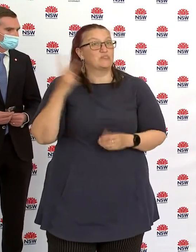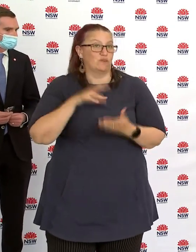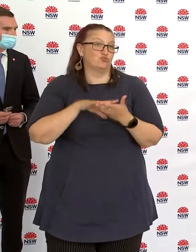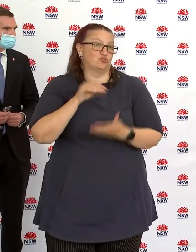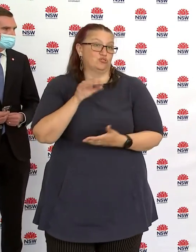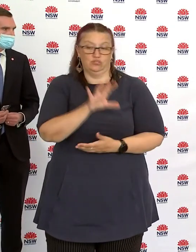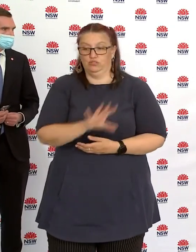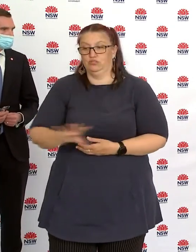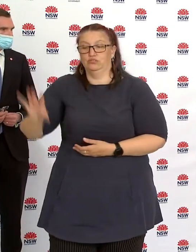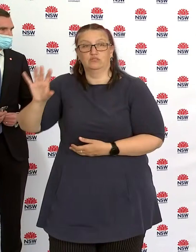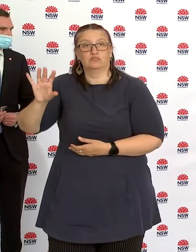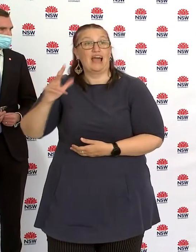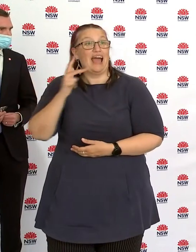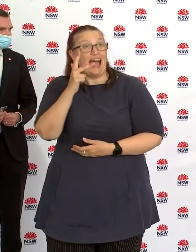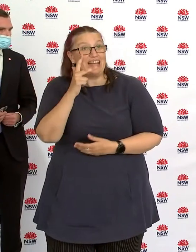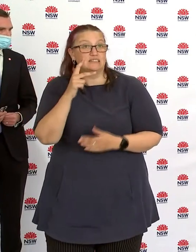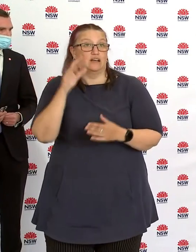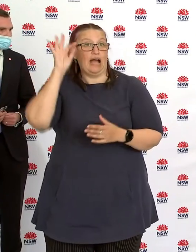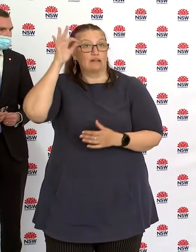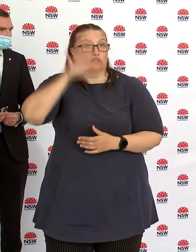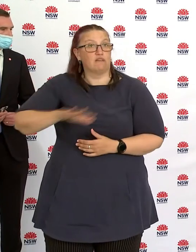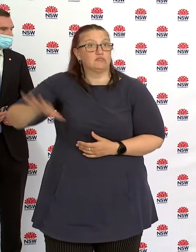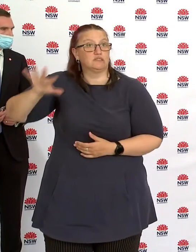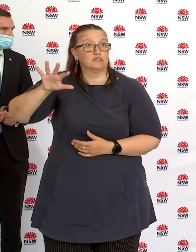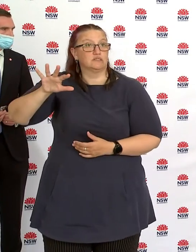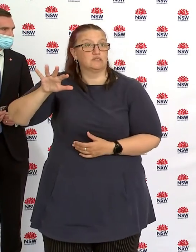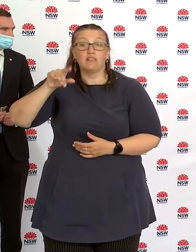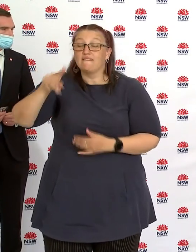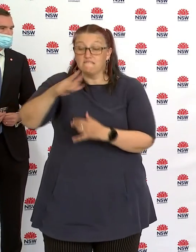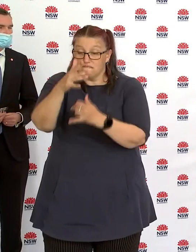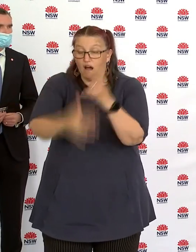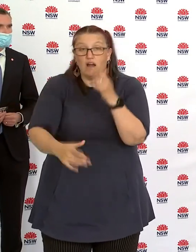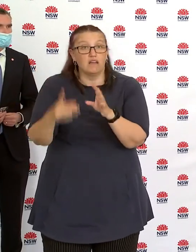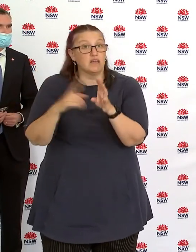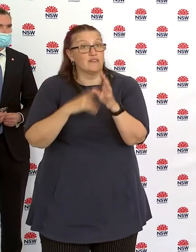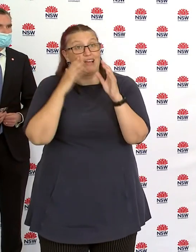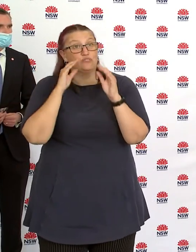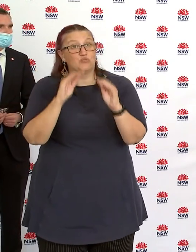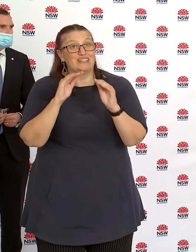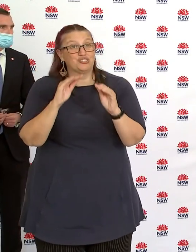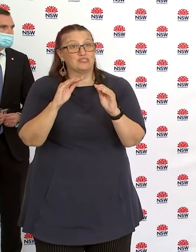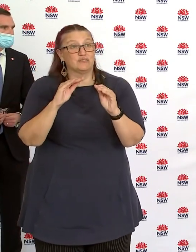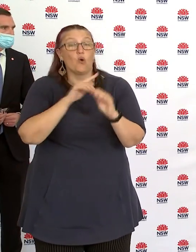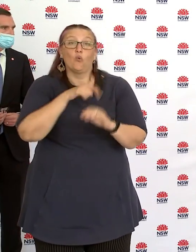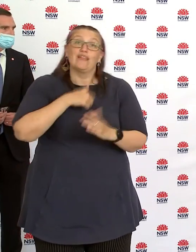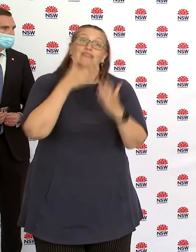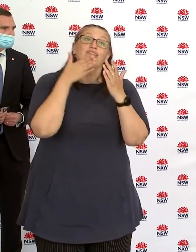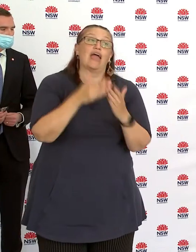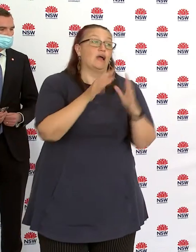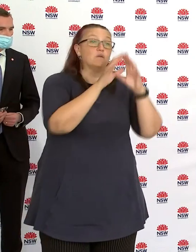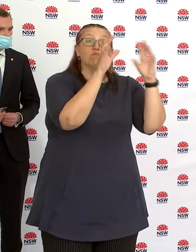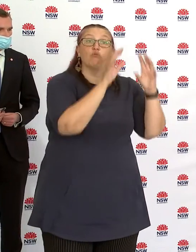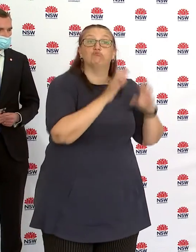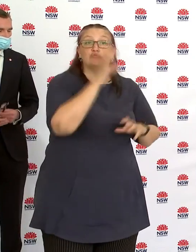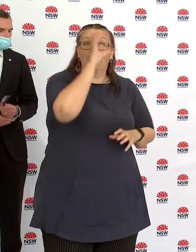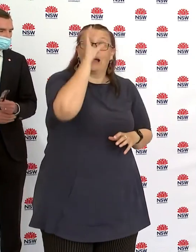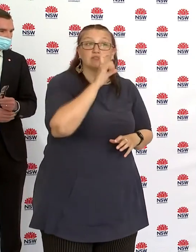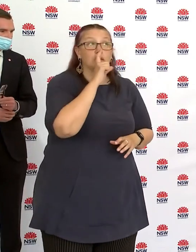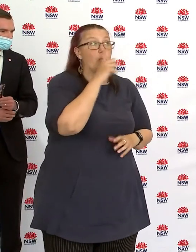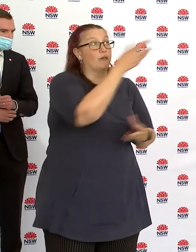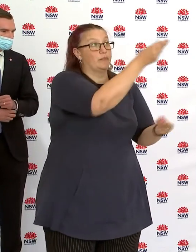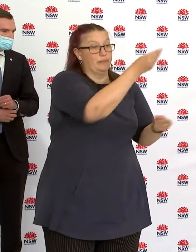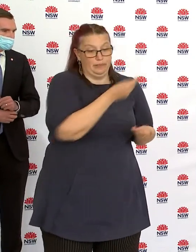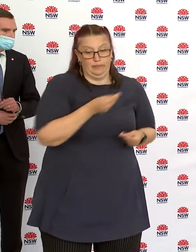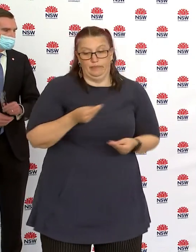students that are in their final year, and to redirect doses from the bush to those LGAs is appropriate and